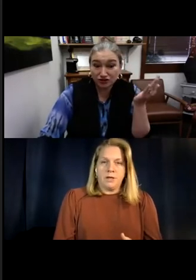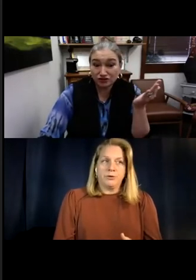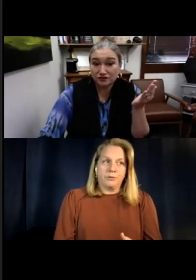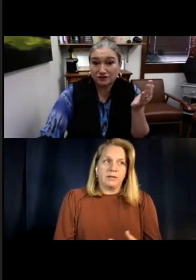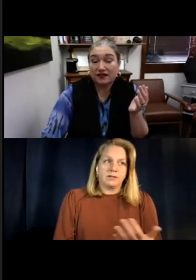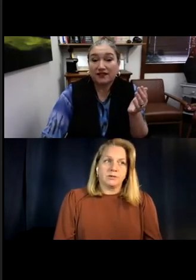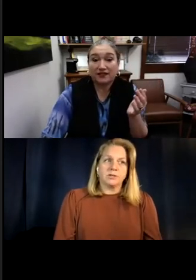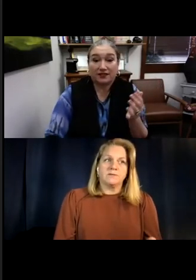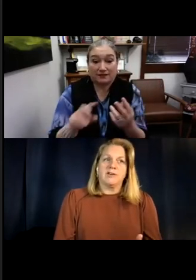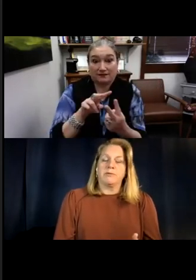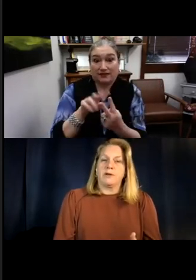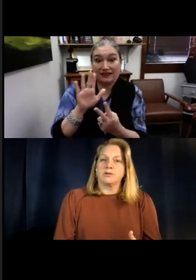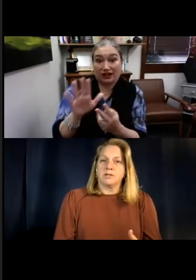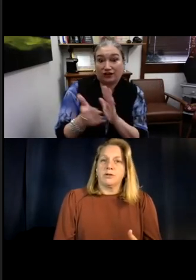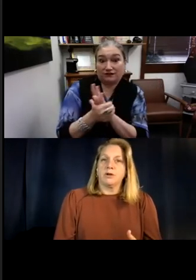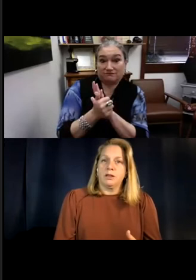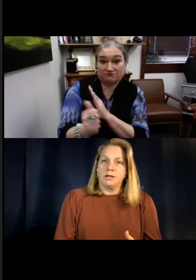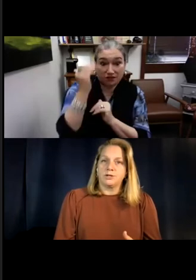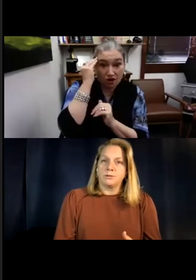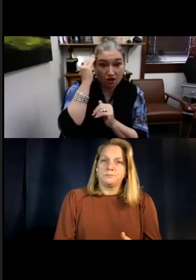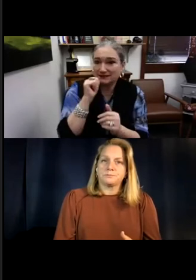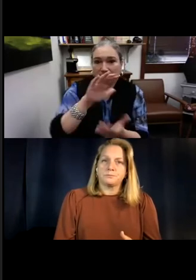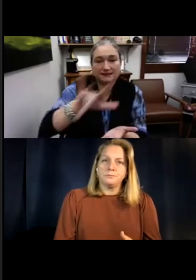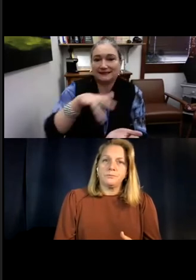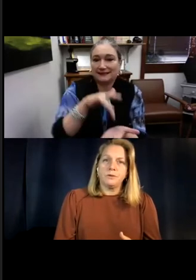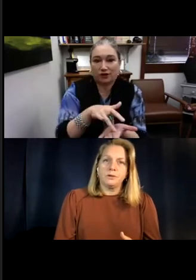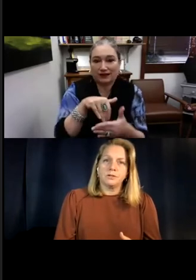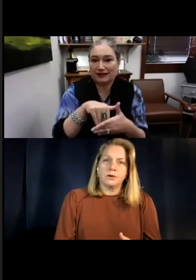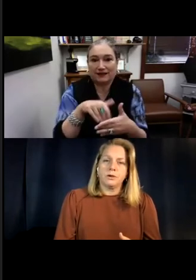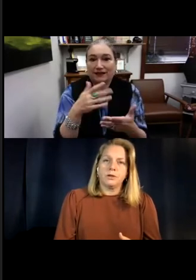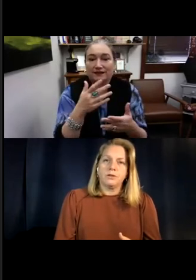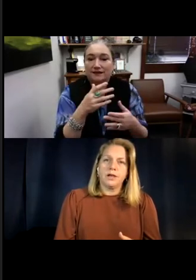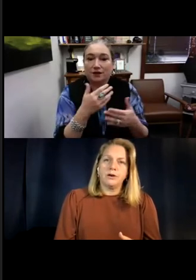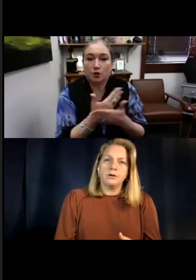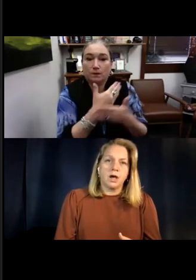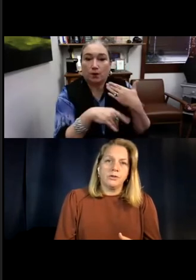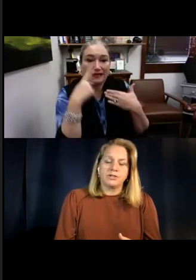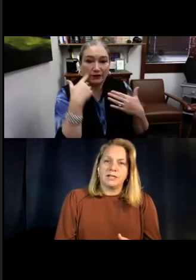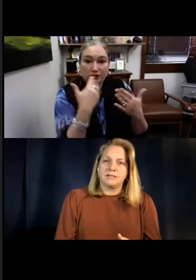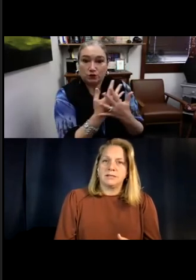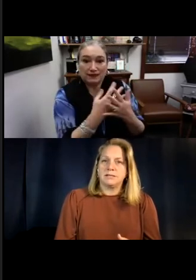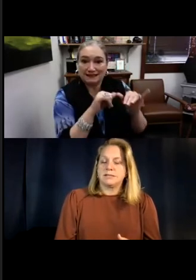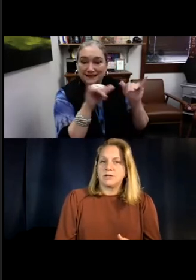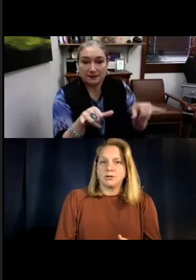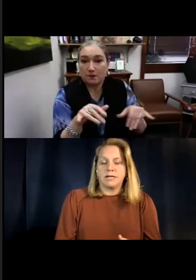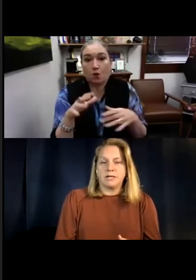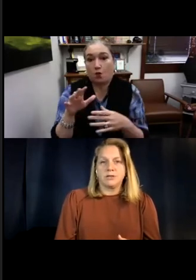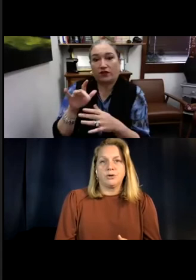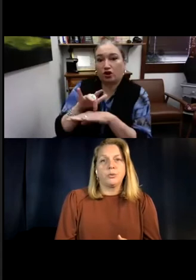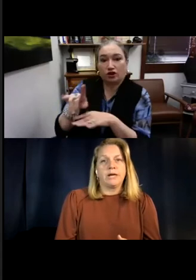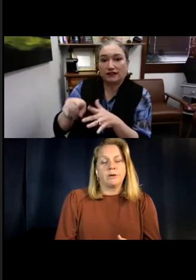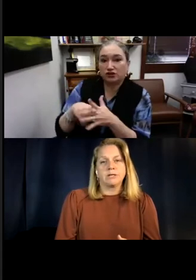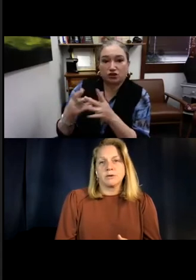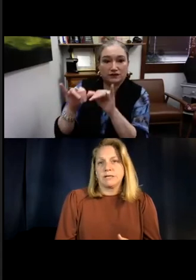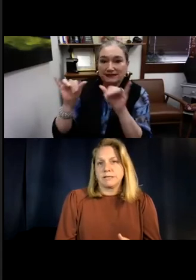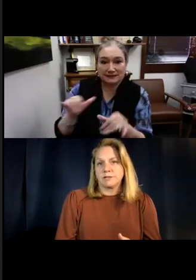Number three, the exclusion of deaf professionals and their knowledge. So their knowledge isn't centered into the